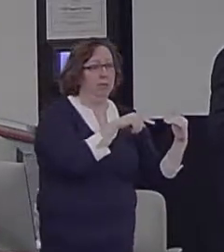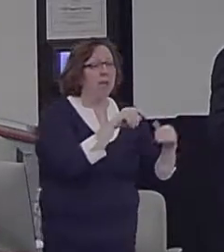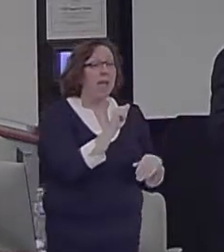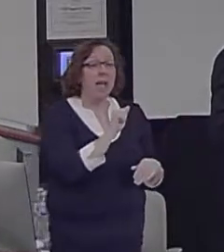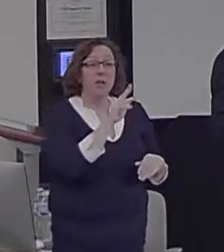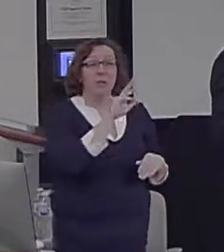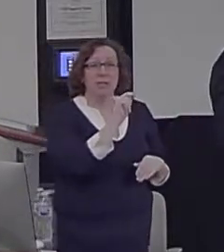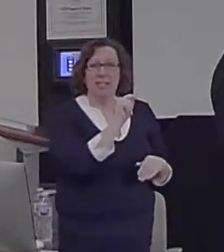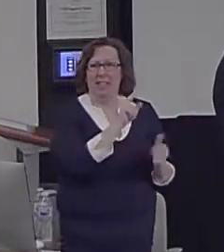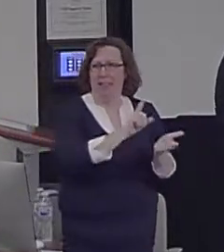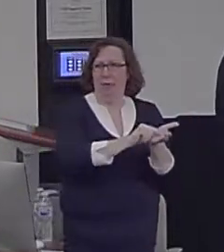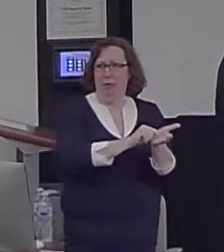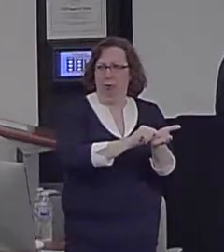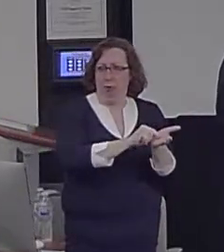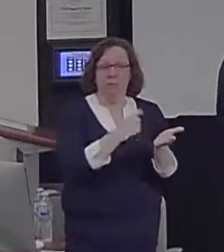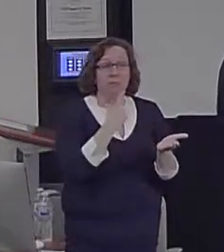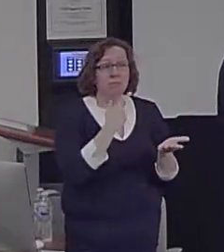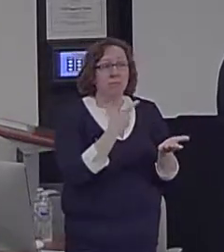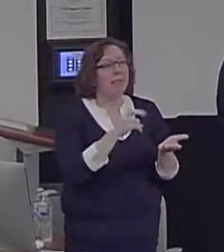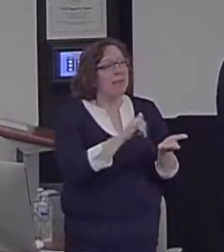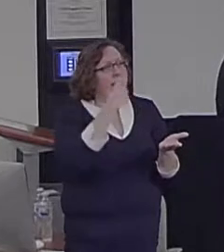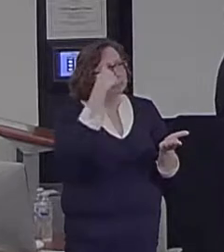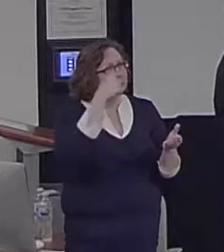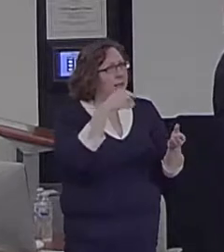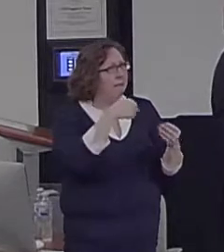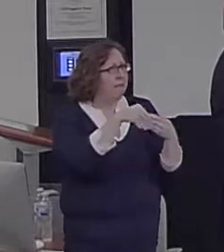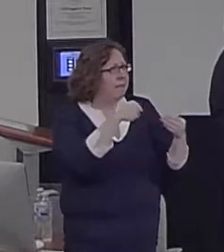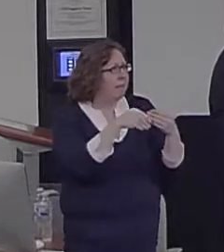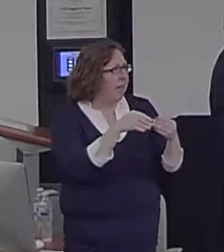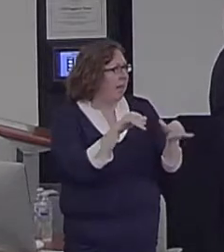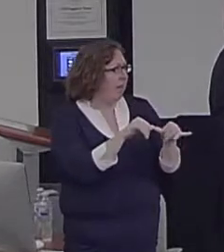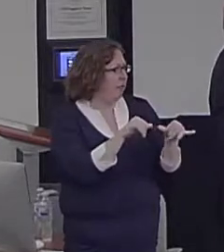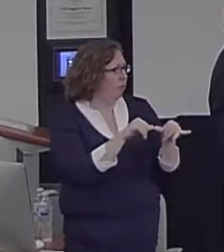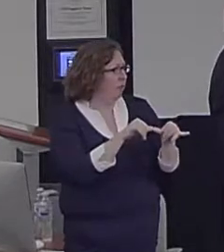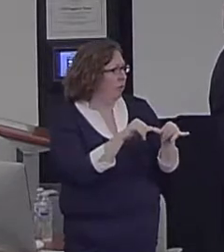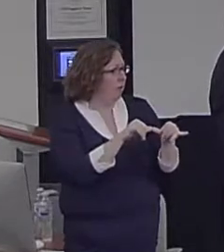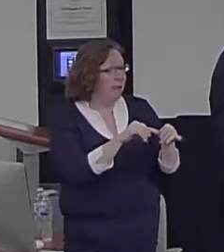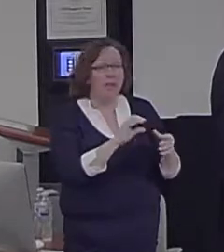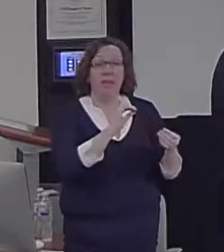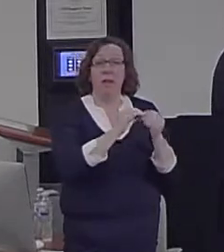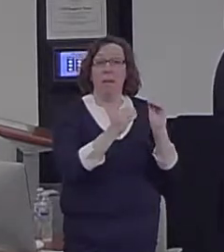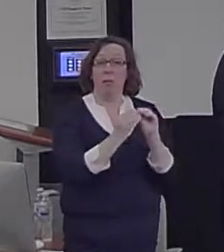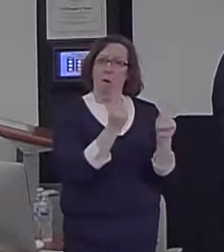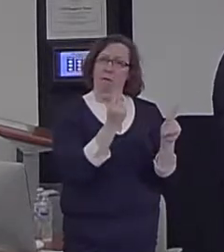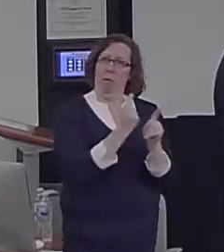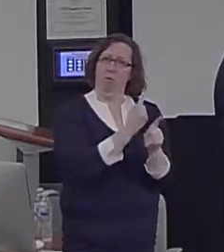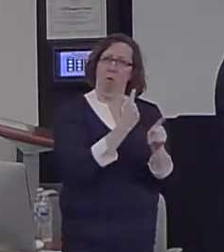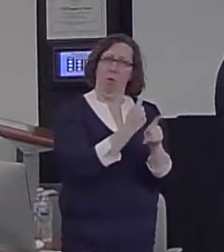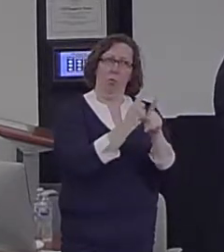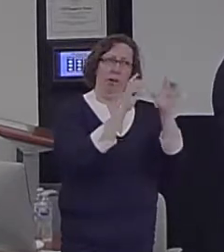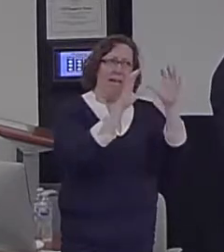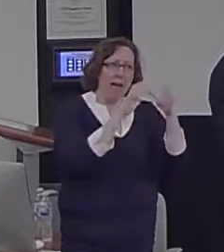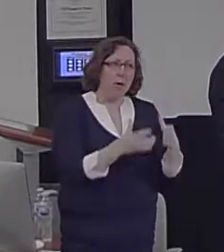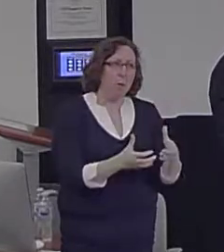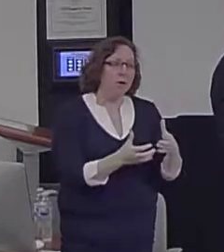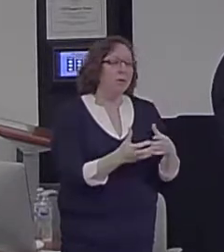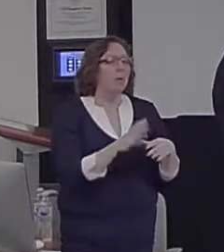literature as the flexibility measure, which is the number of appropriate uses or categories of appropriate uses that people